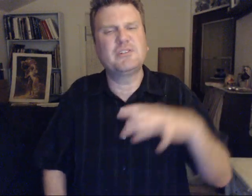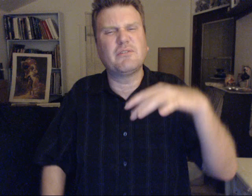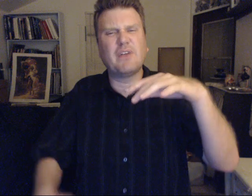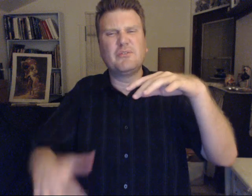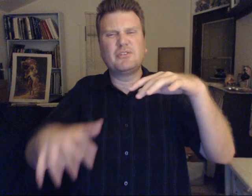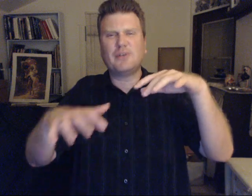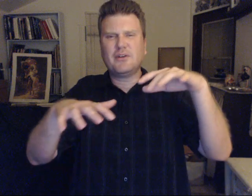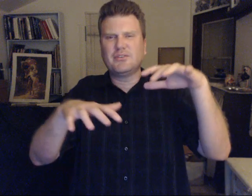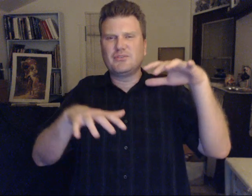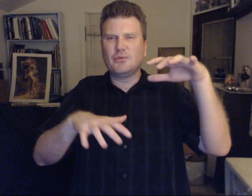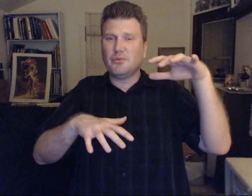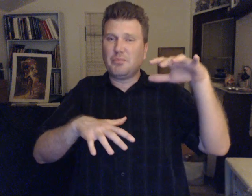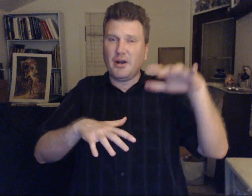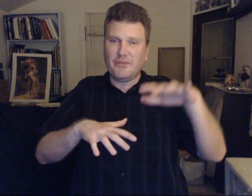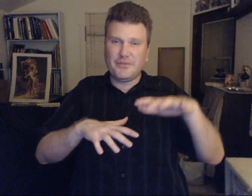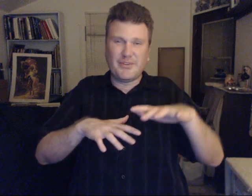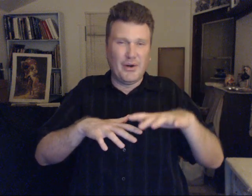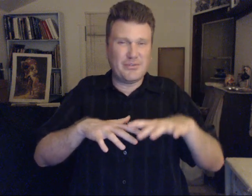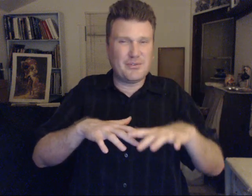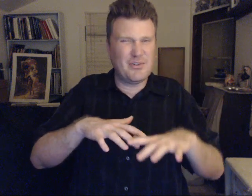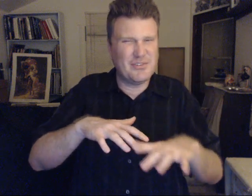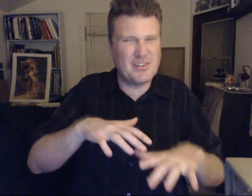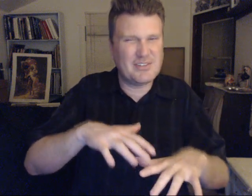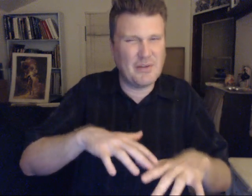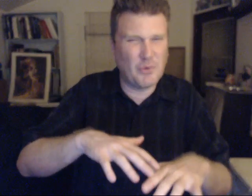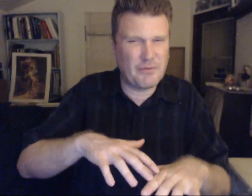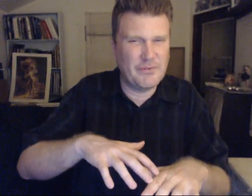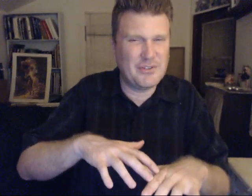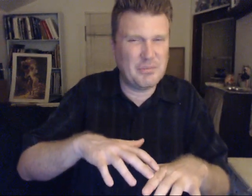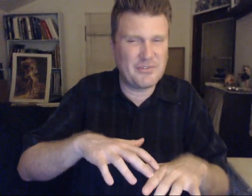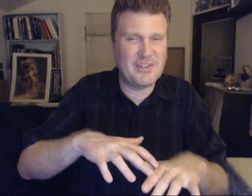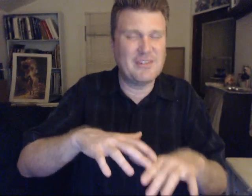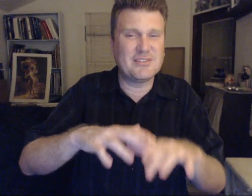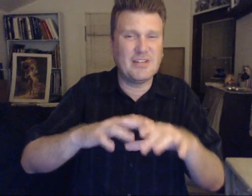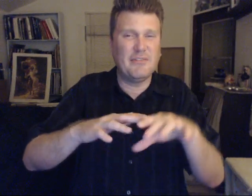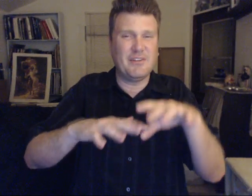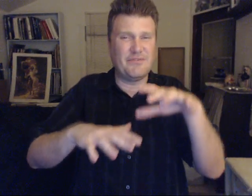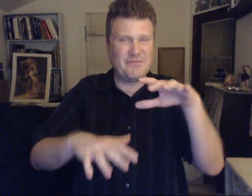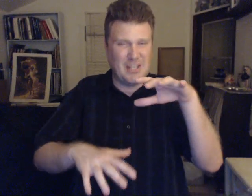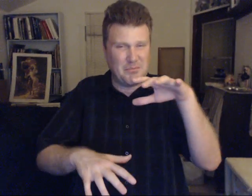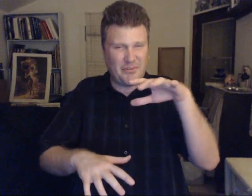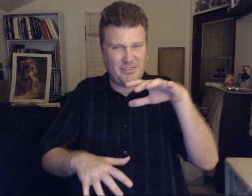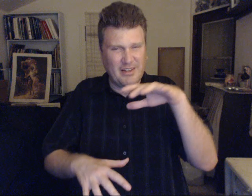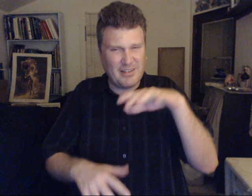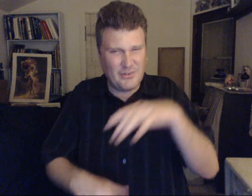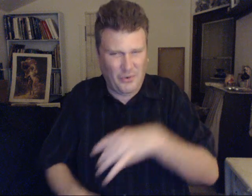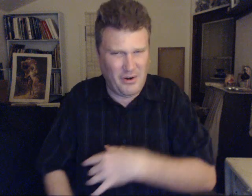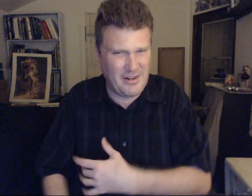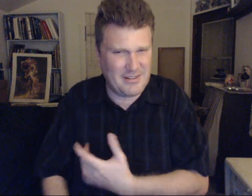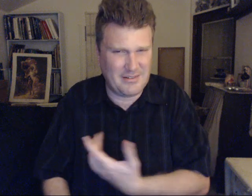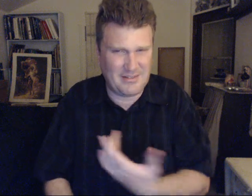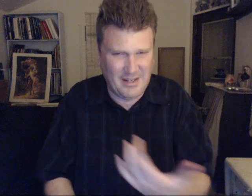the family structures. Do repair themselves. To at least. A more fifty percent. Instead of a. Ten percent. As you are at this time.